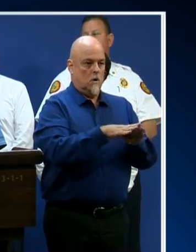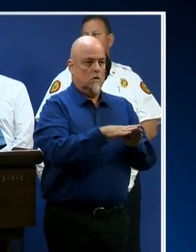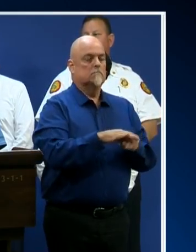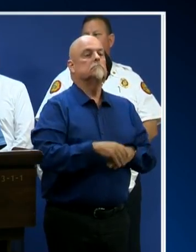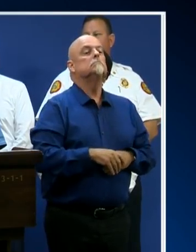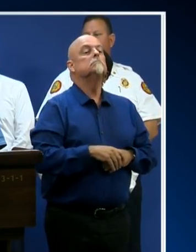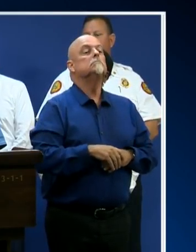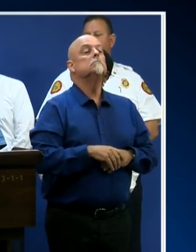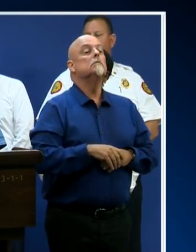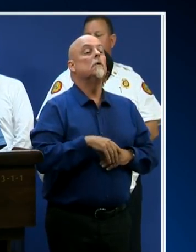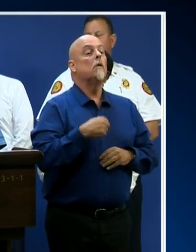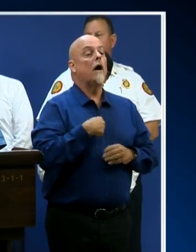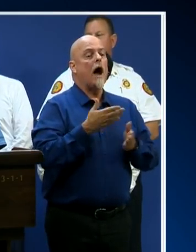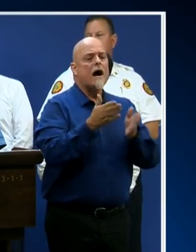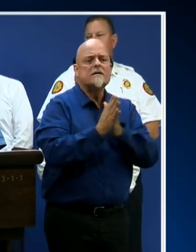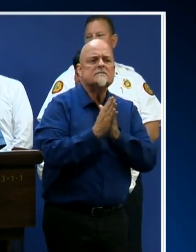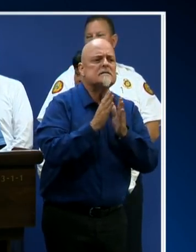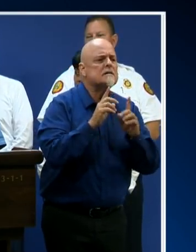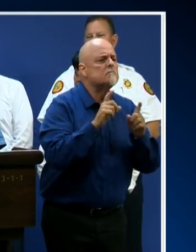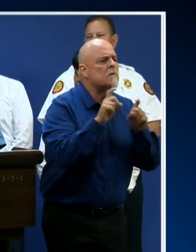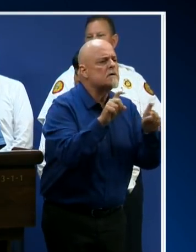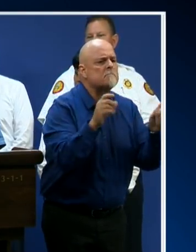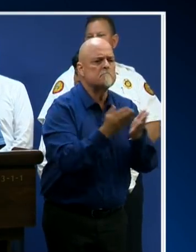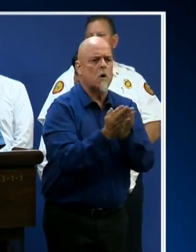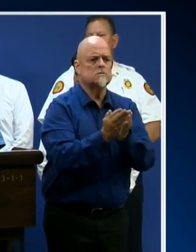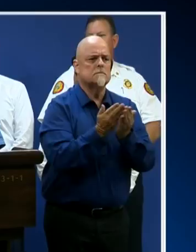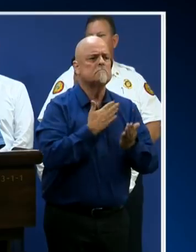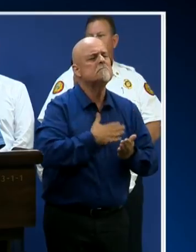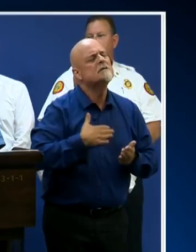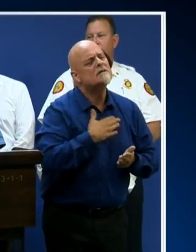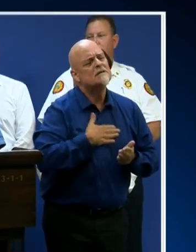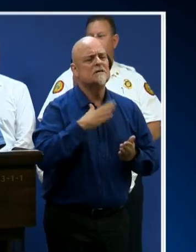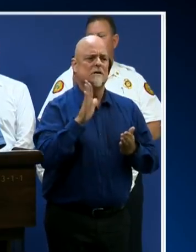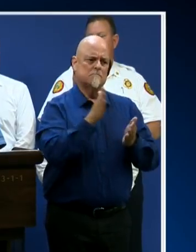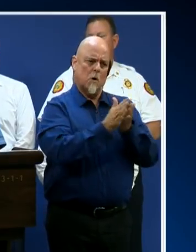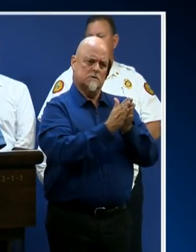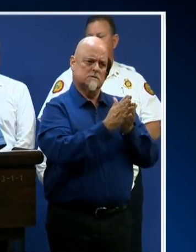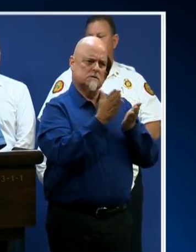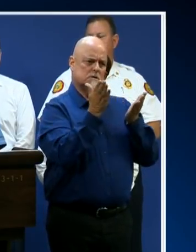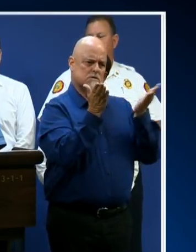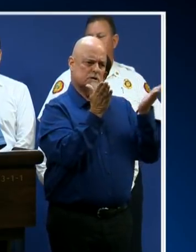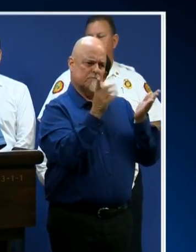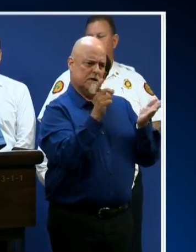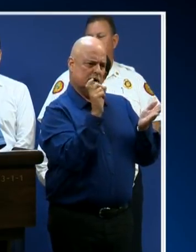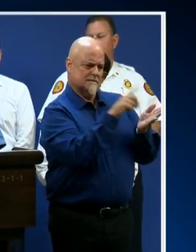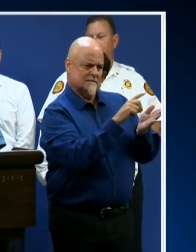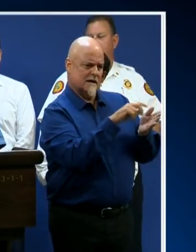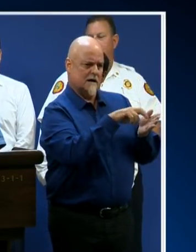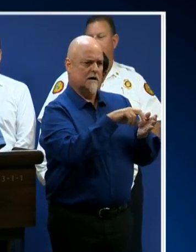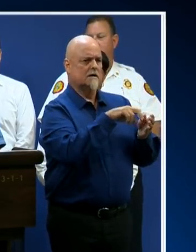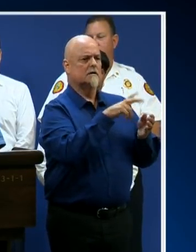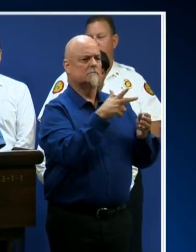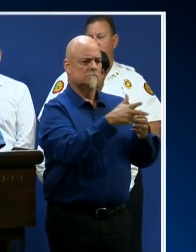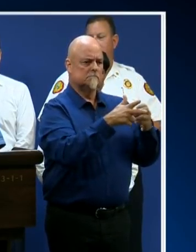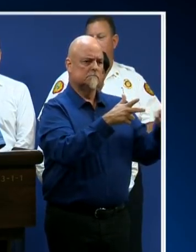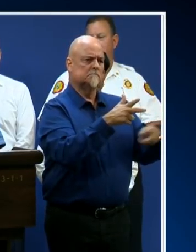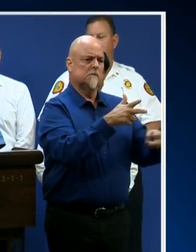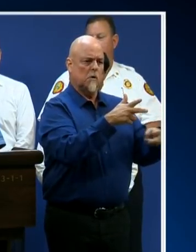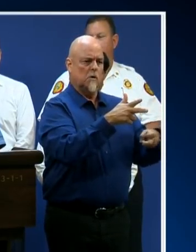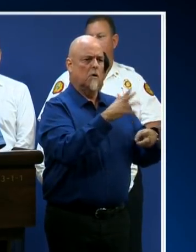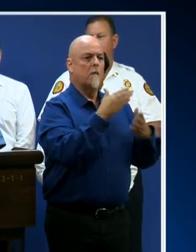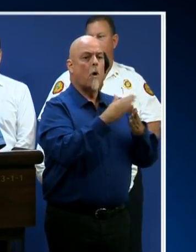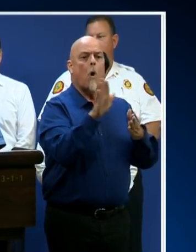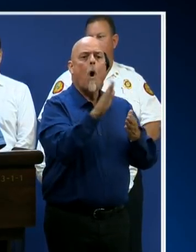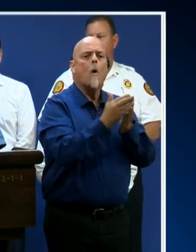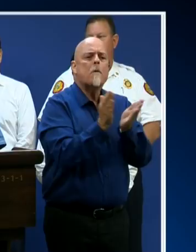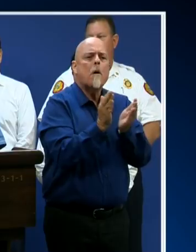directly. We're asking the boat owners to secure their boats. Building and permitting offices are closing tomorrow as well. We